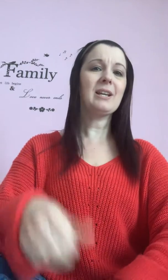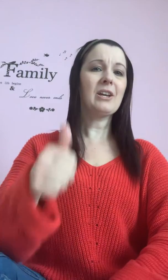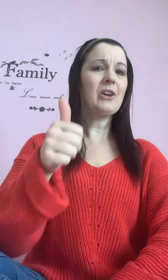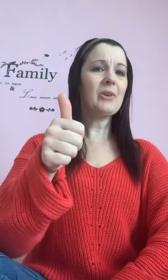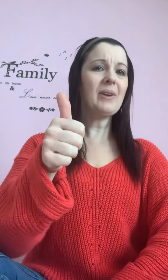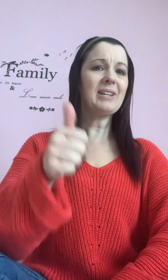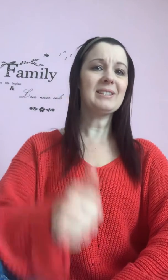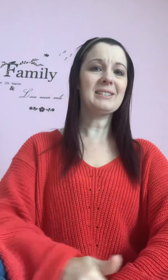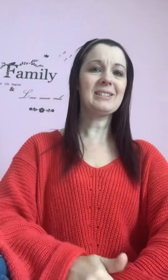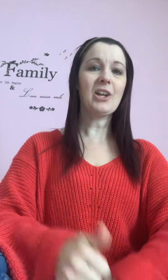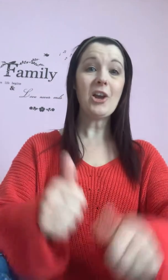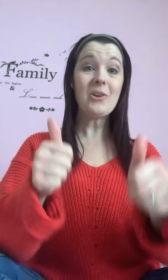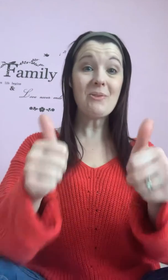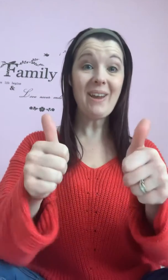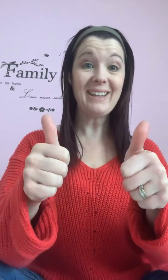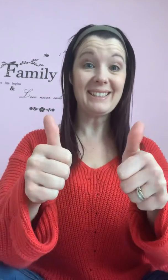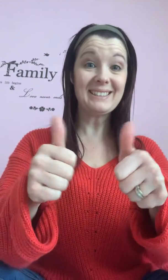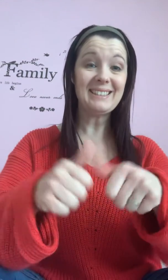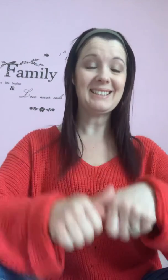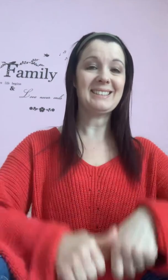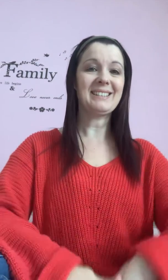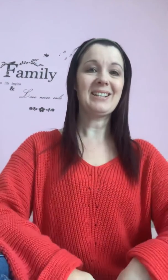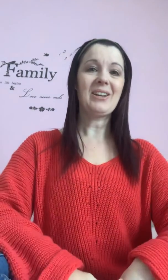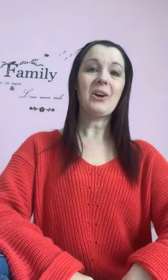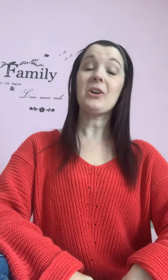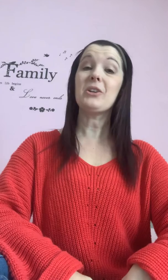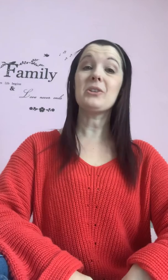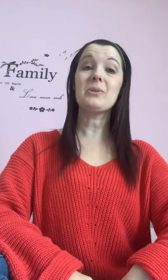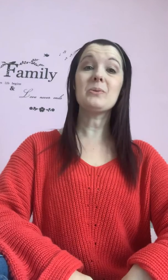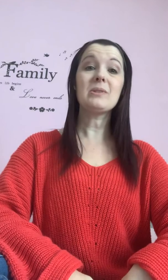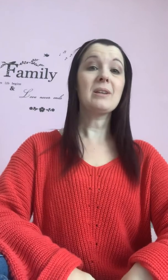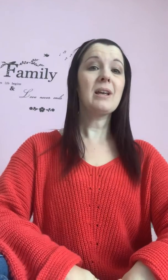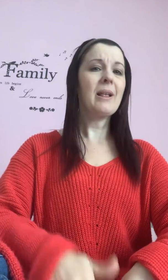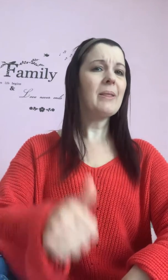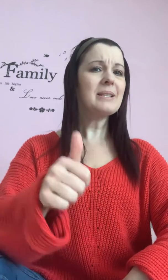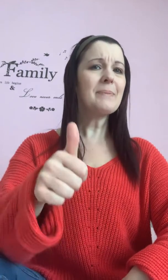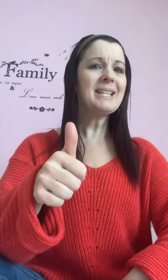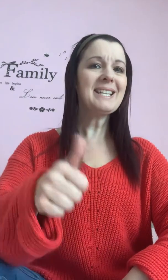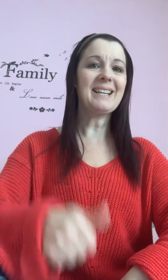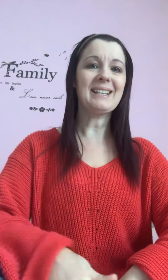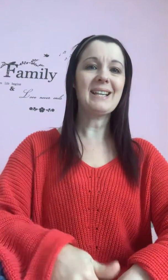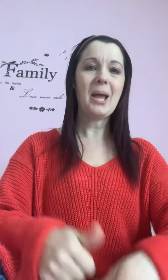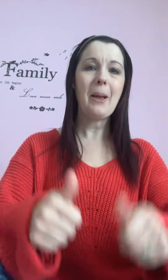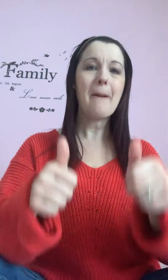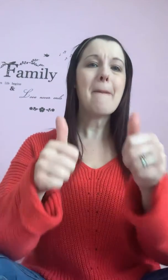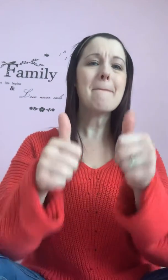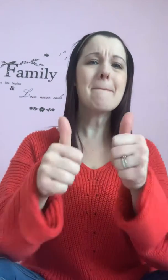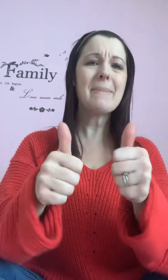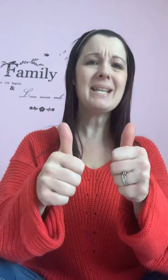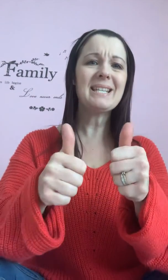great, great. Or you can use, it's better, better.